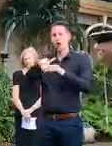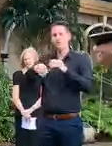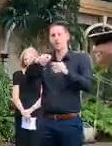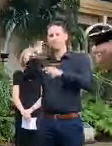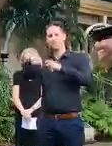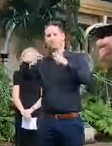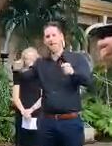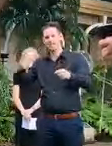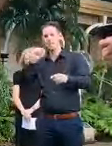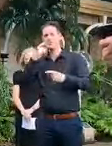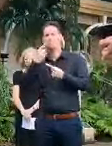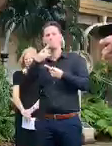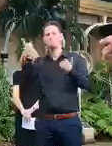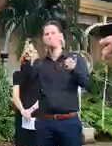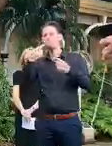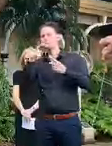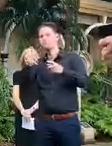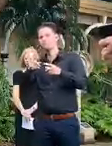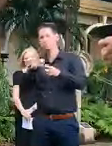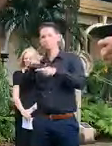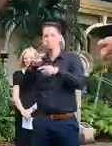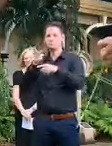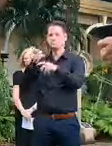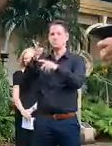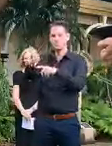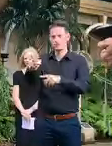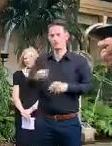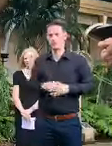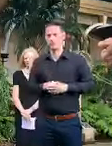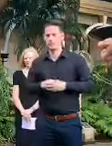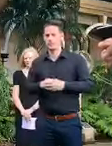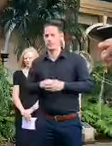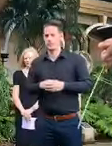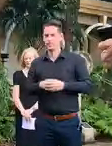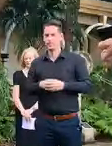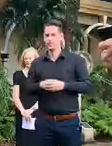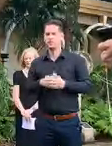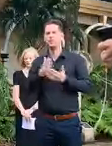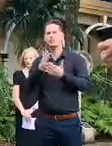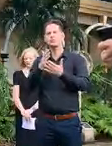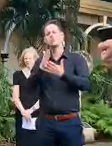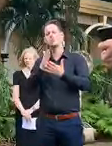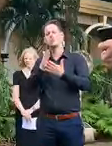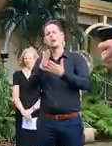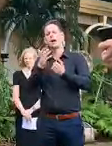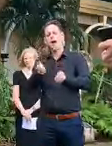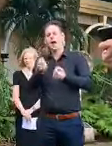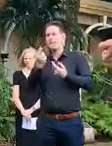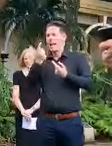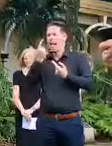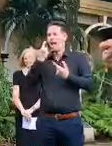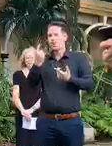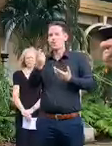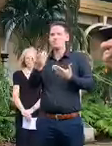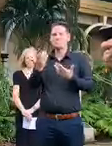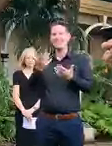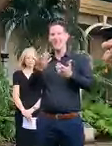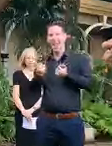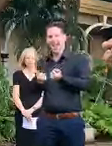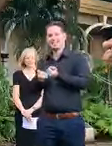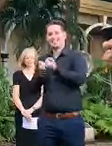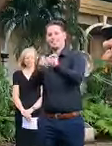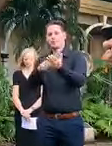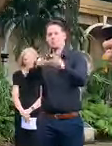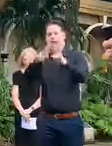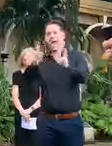announcing over coming weeks and we are looking especially at some household assistance as well